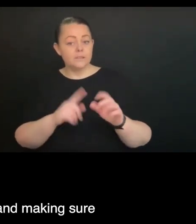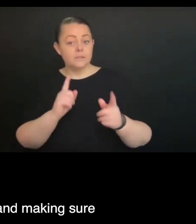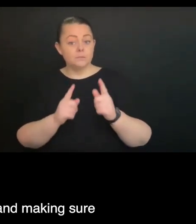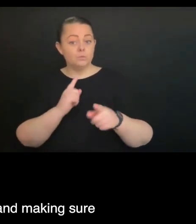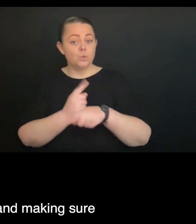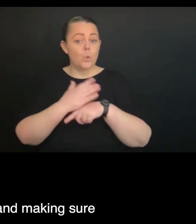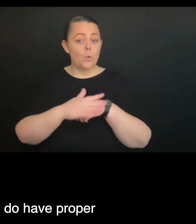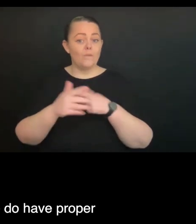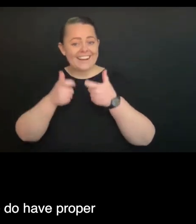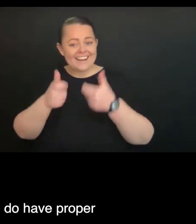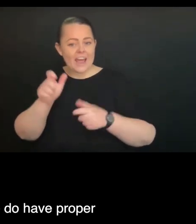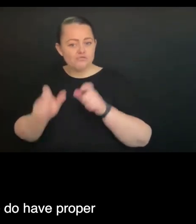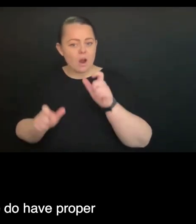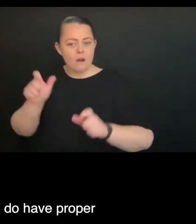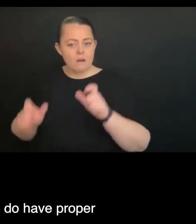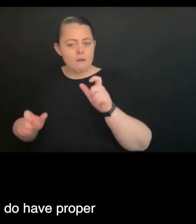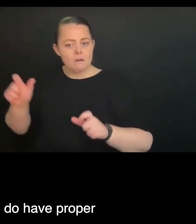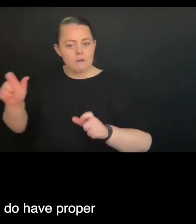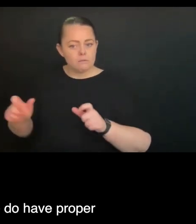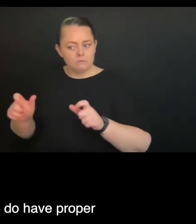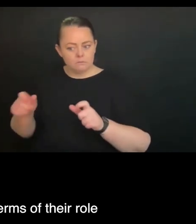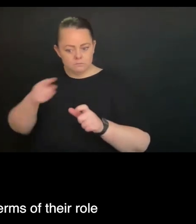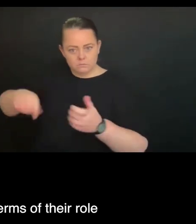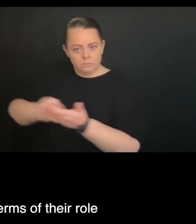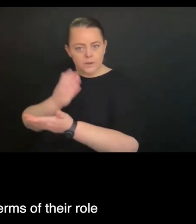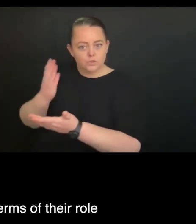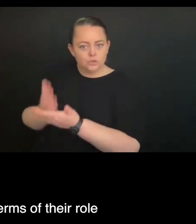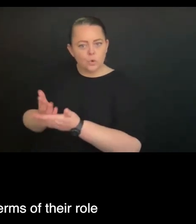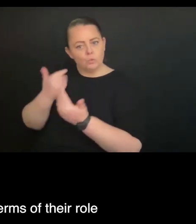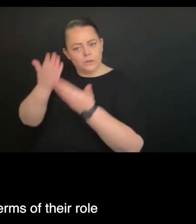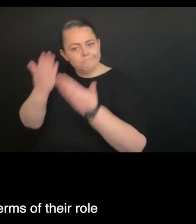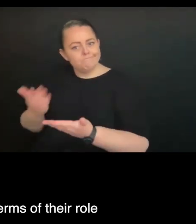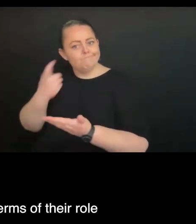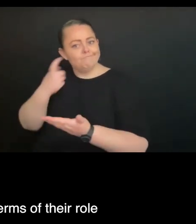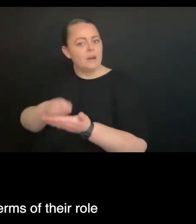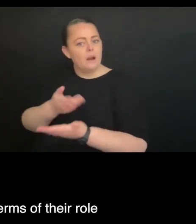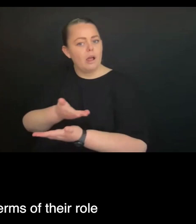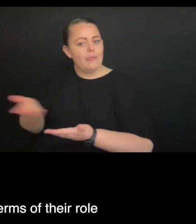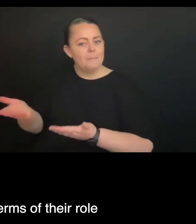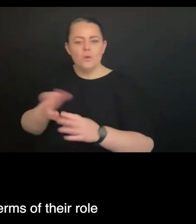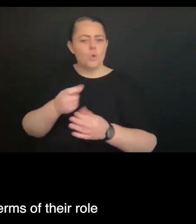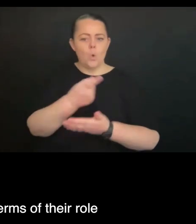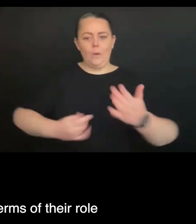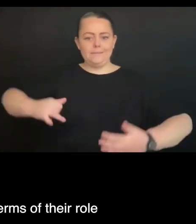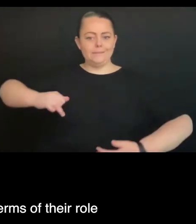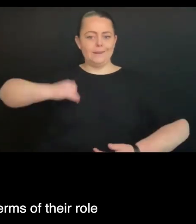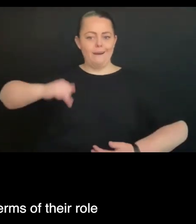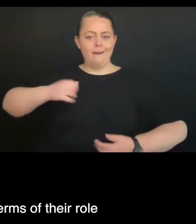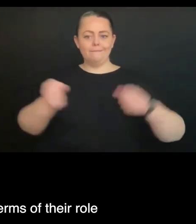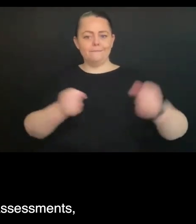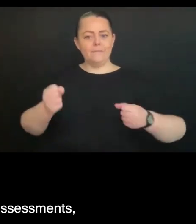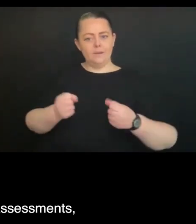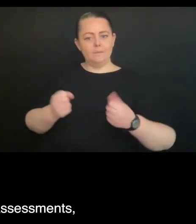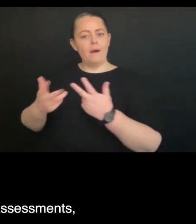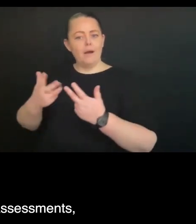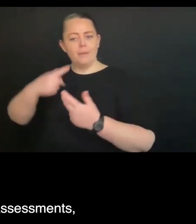carers, and making sure that in the New Age Care Law, we do have proper recognition of carers, not just in terms of their role,